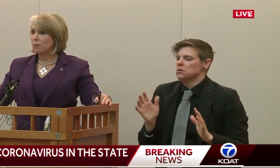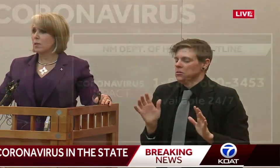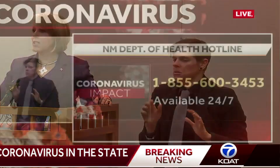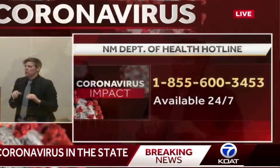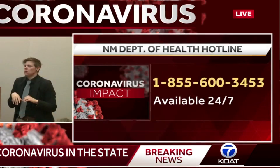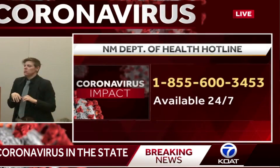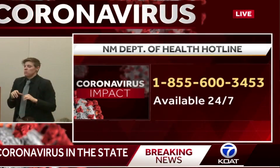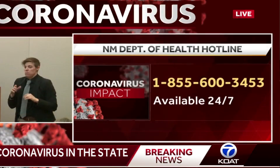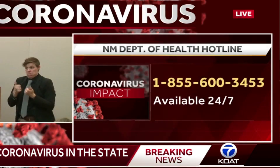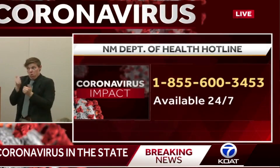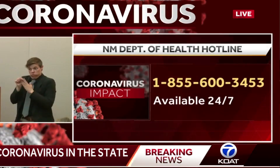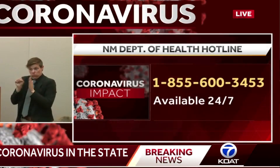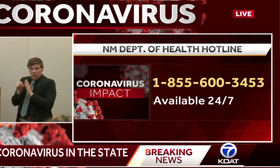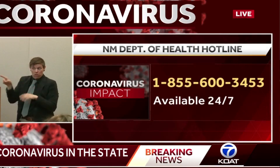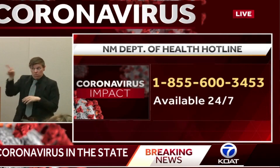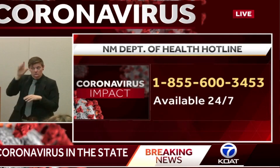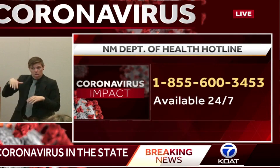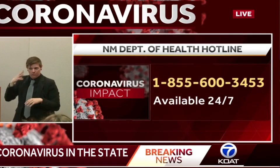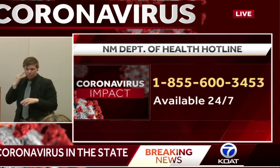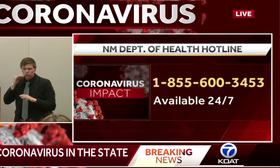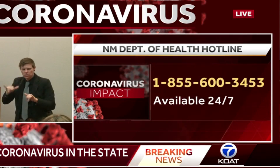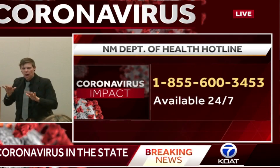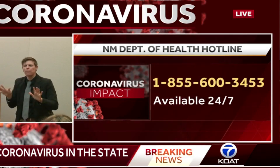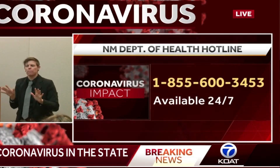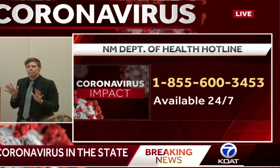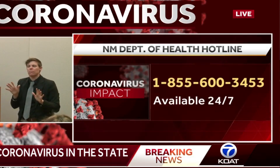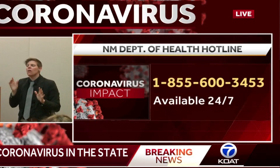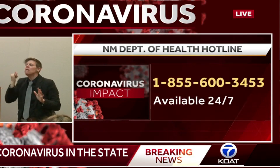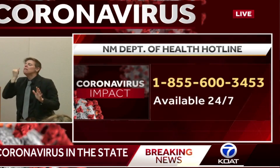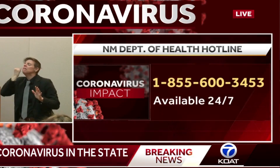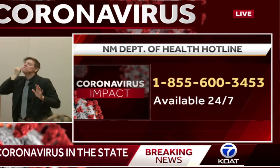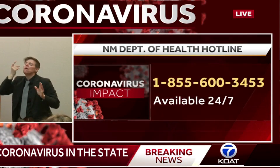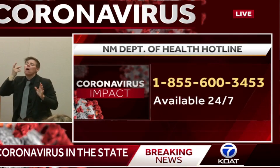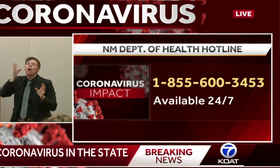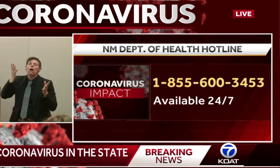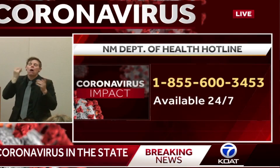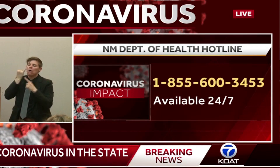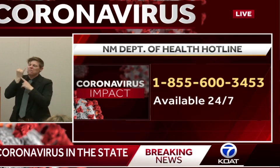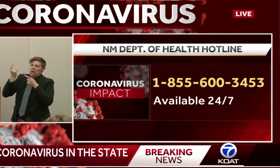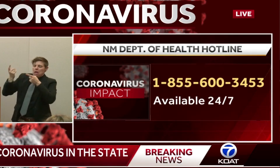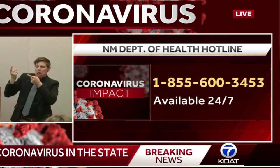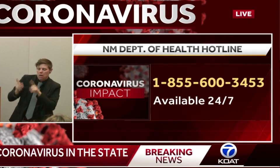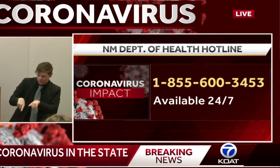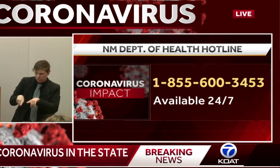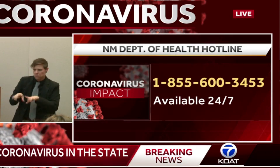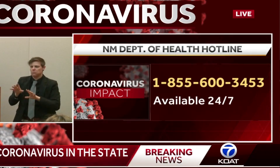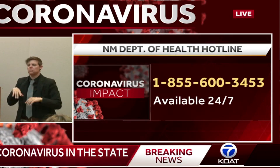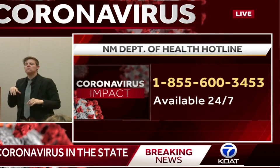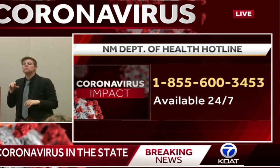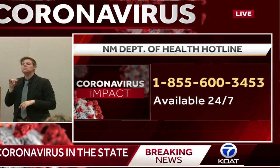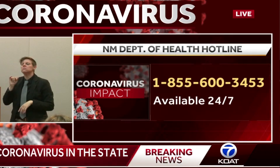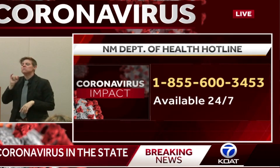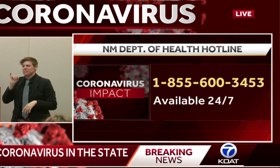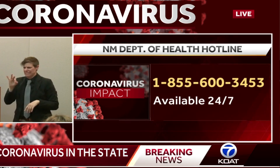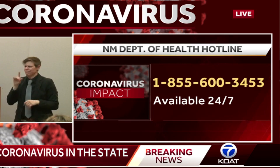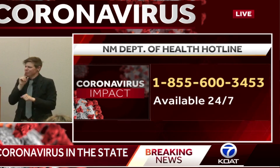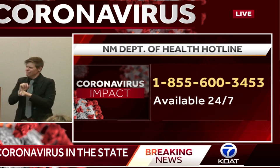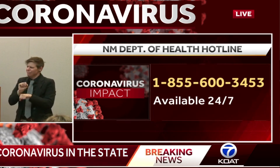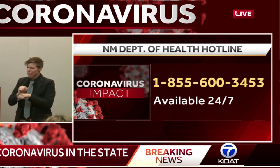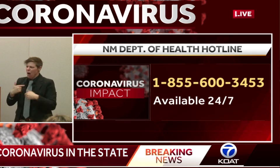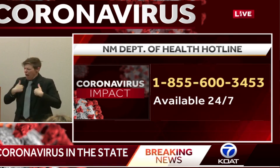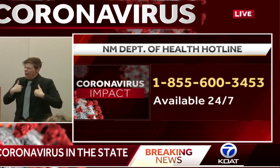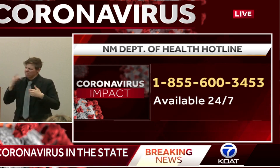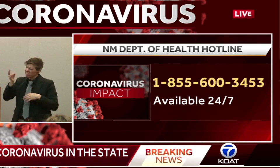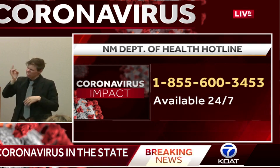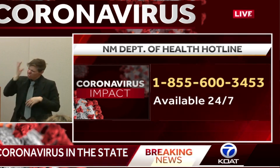aren't. But let's, in this hypothetical, say that a state was. If we have the kind of outbreak that can